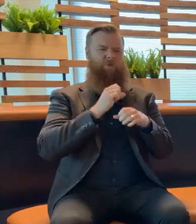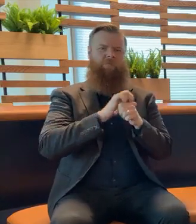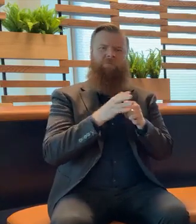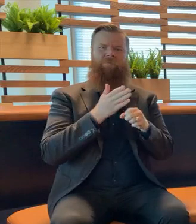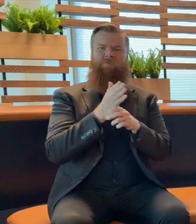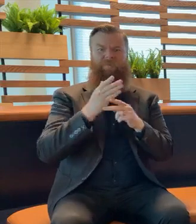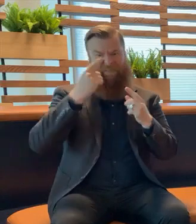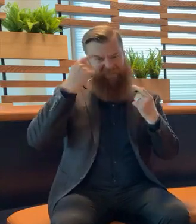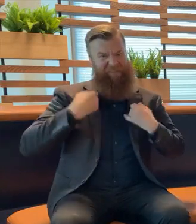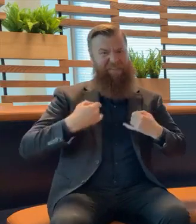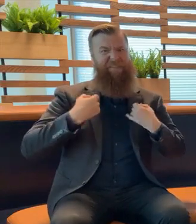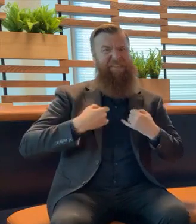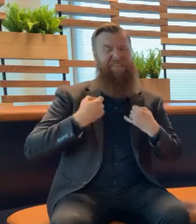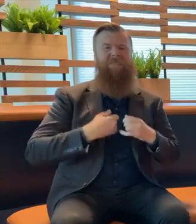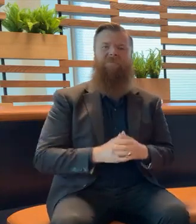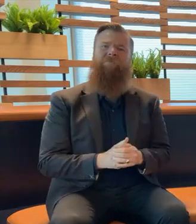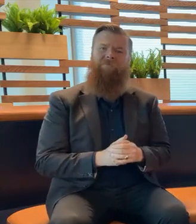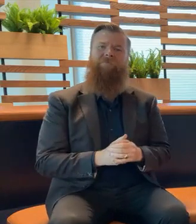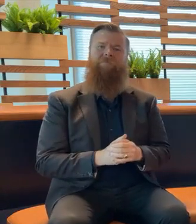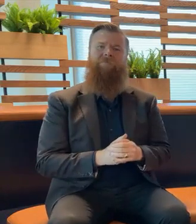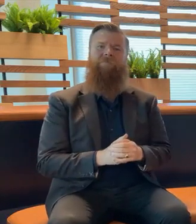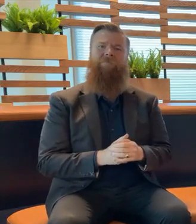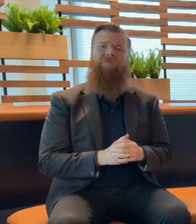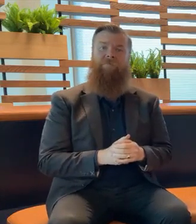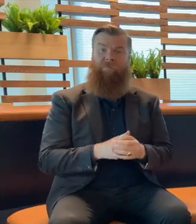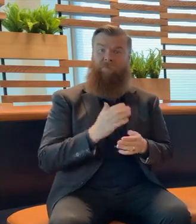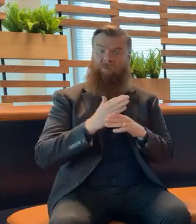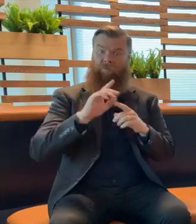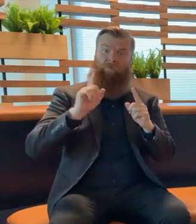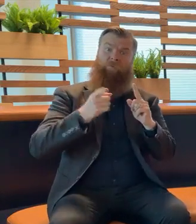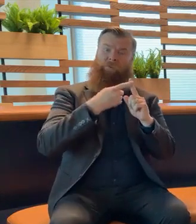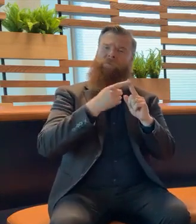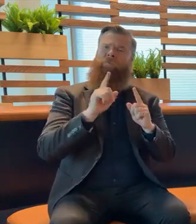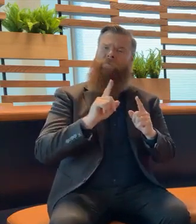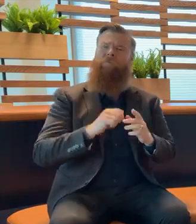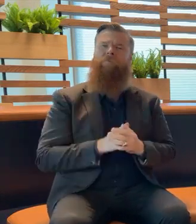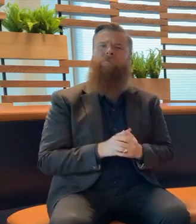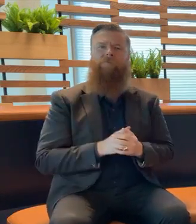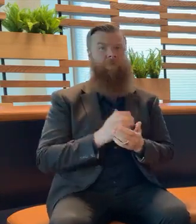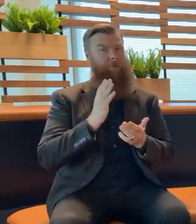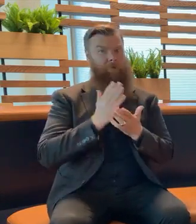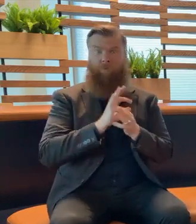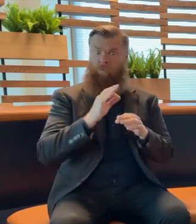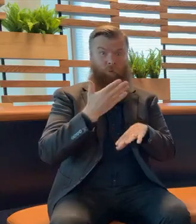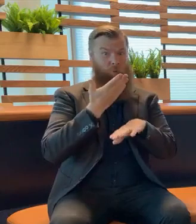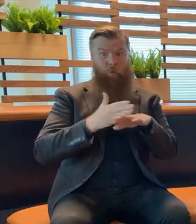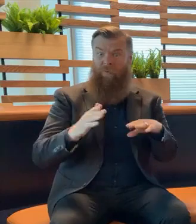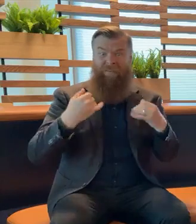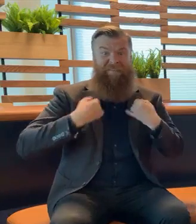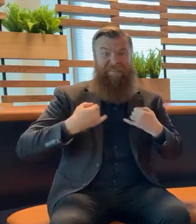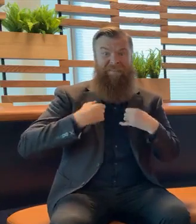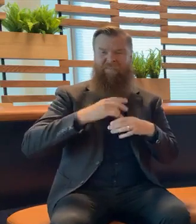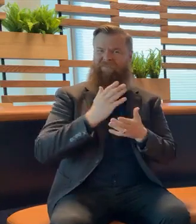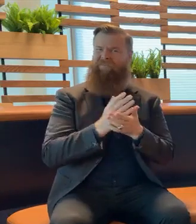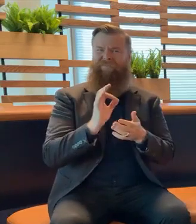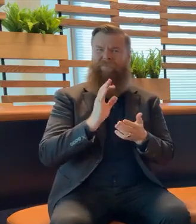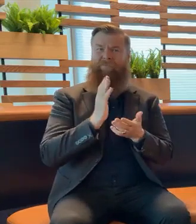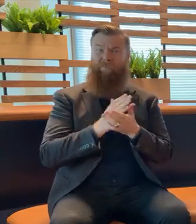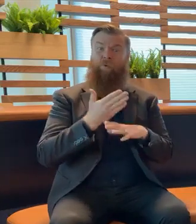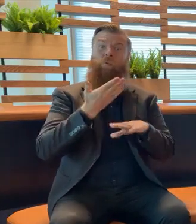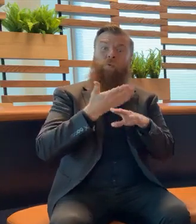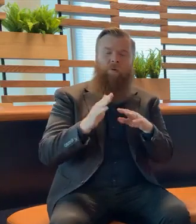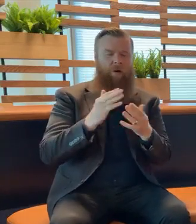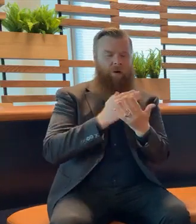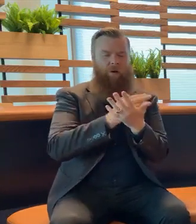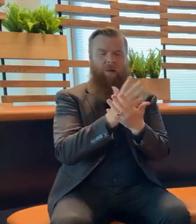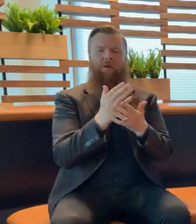COVID-19. First thing I'd say is that this is not a new virus. It is a new variant of a well-known